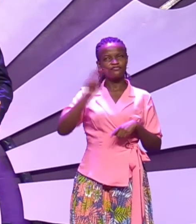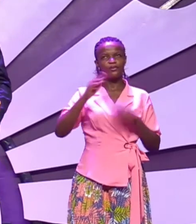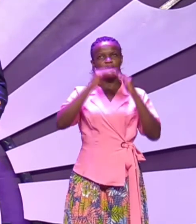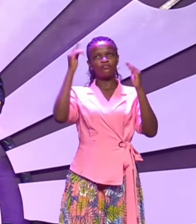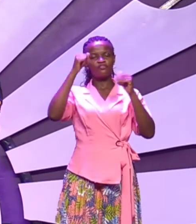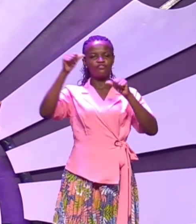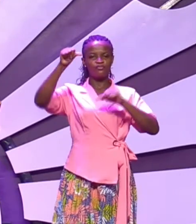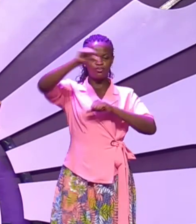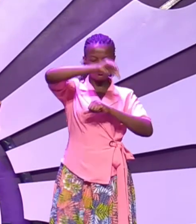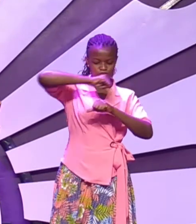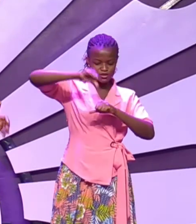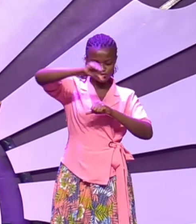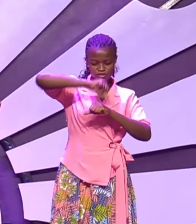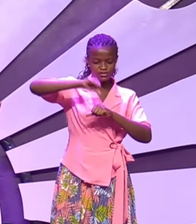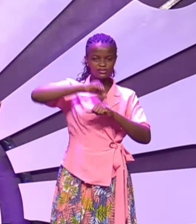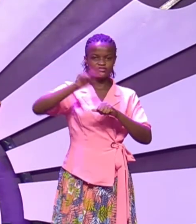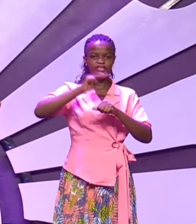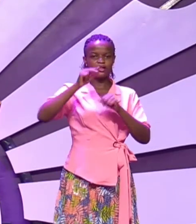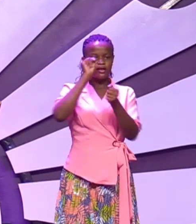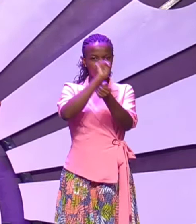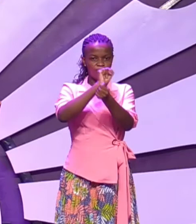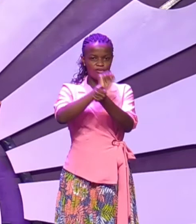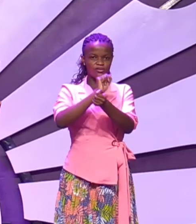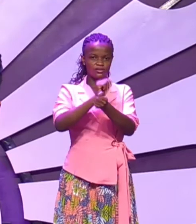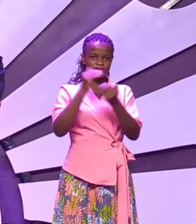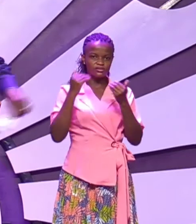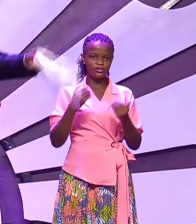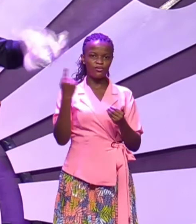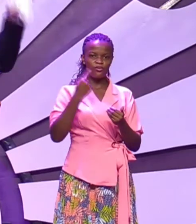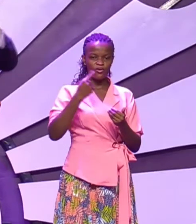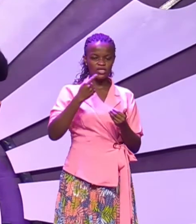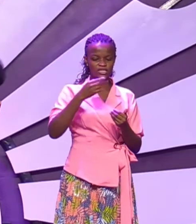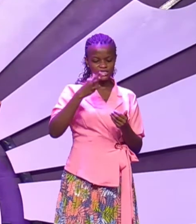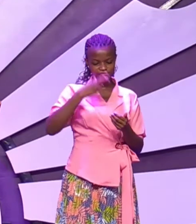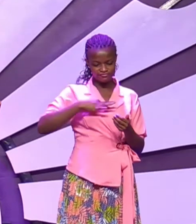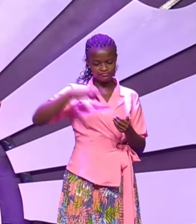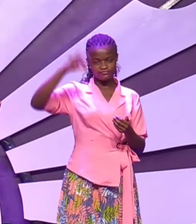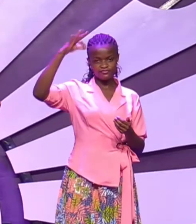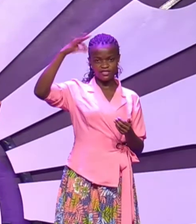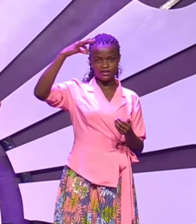a mere handkerchief just a handkerchief like this